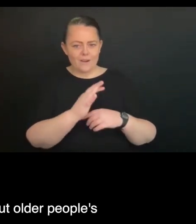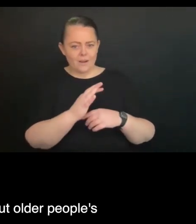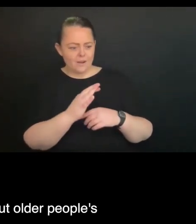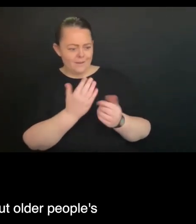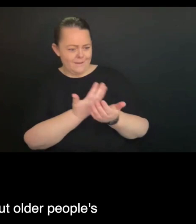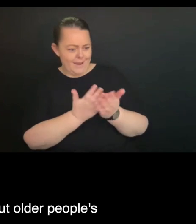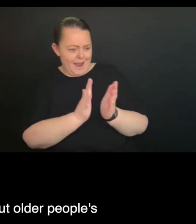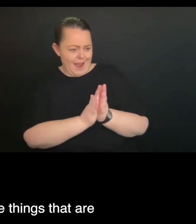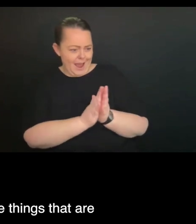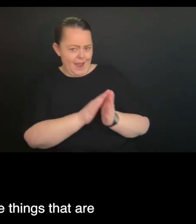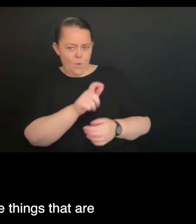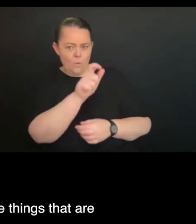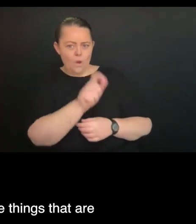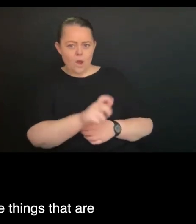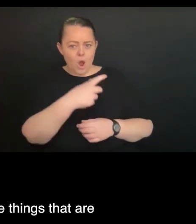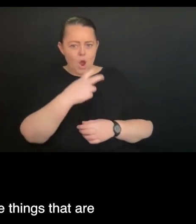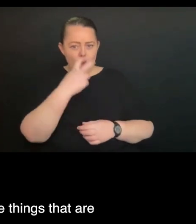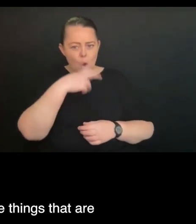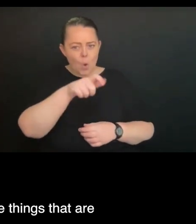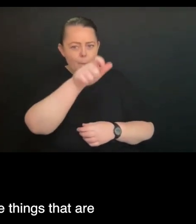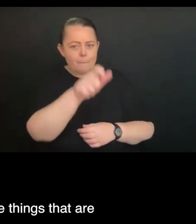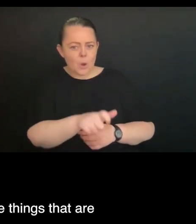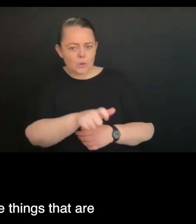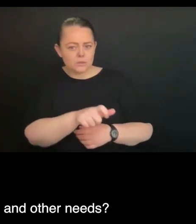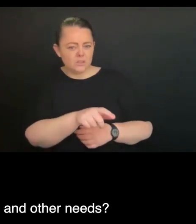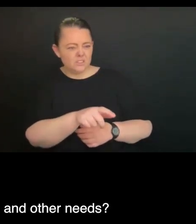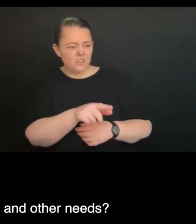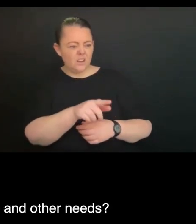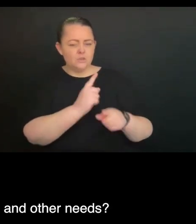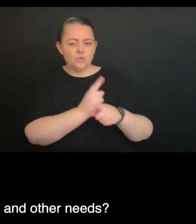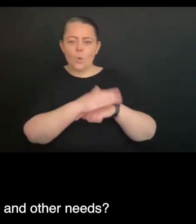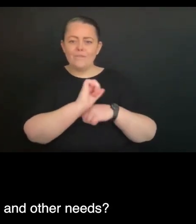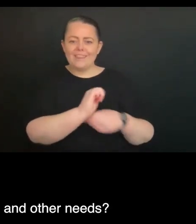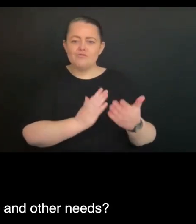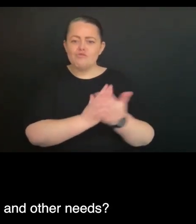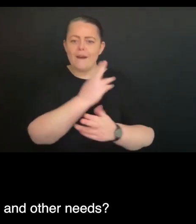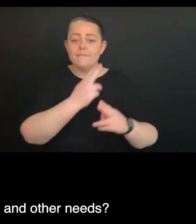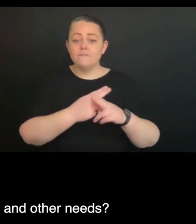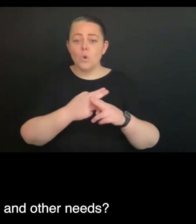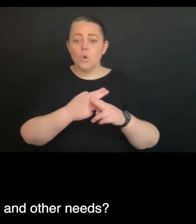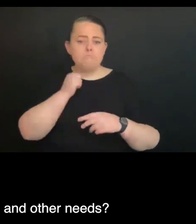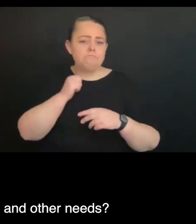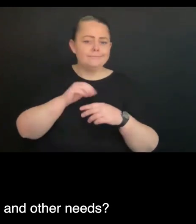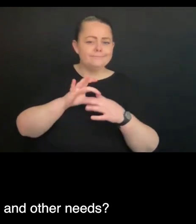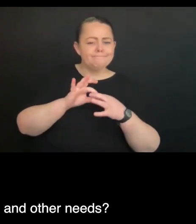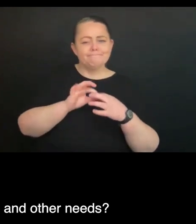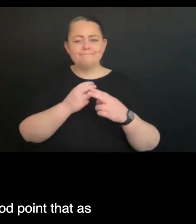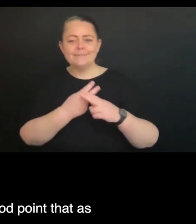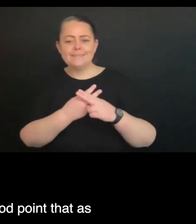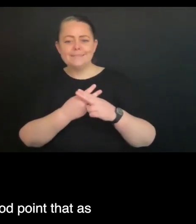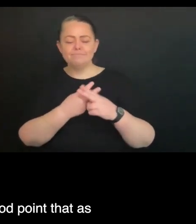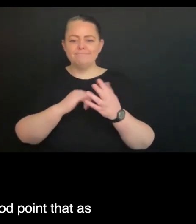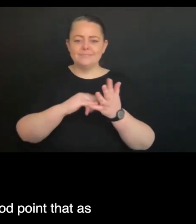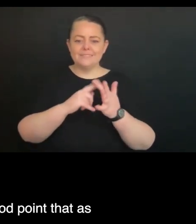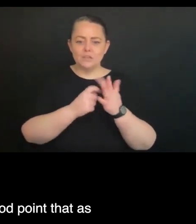out older people's right to sexual intimacy, and those things that are kind of bigger than just clinical care and other needs? Absolutely.